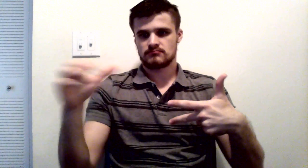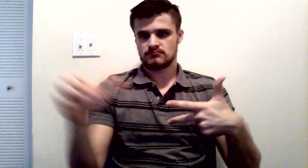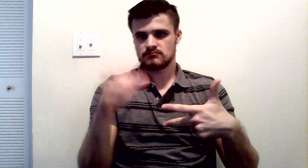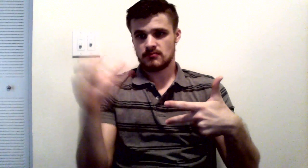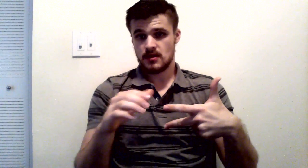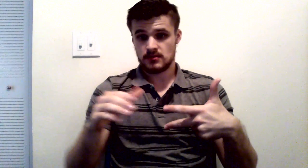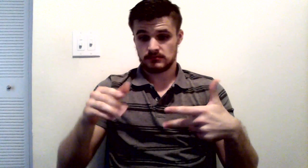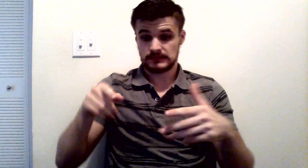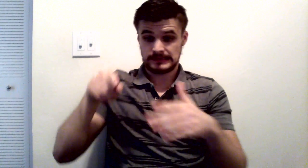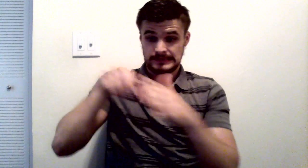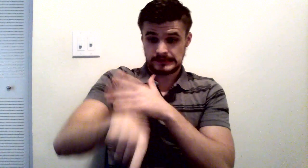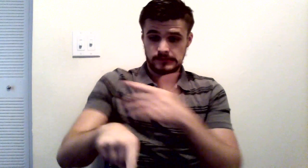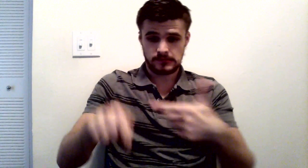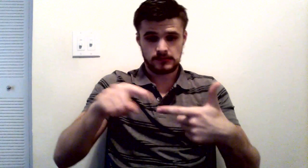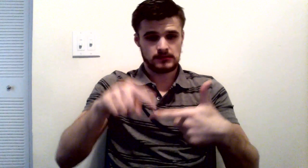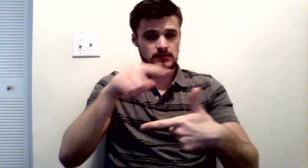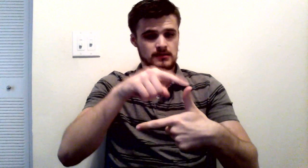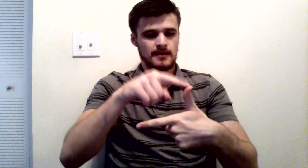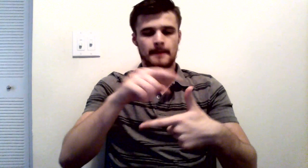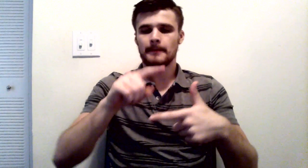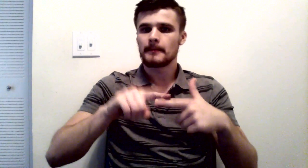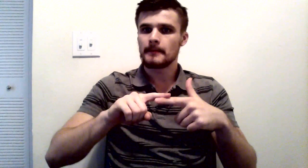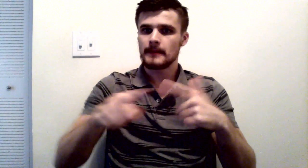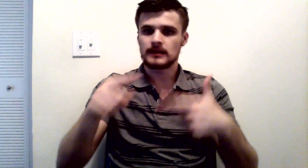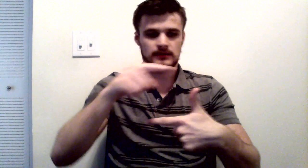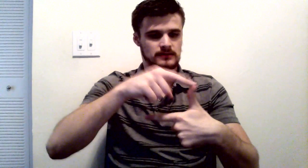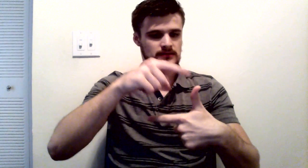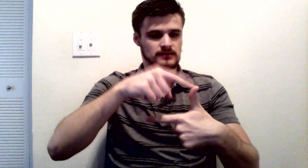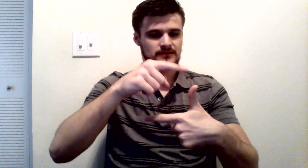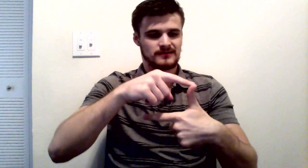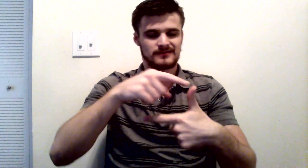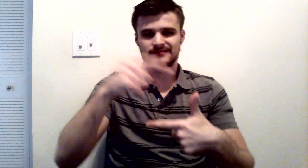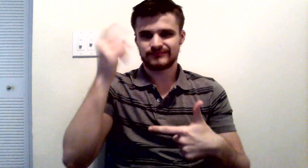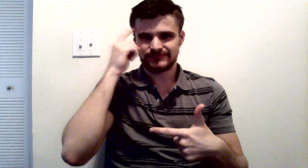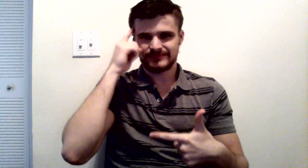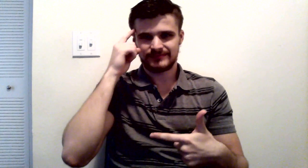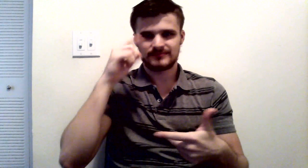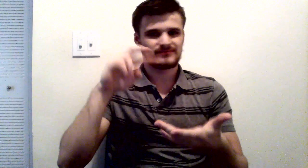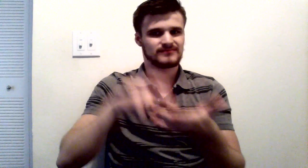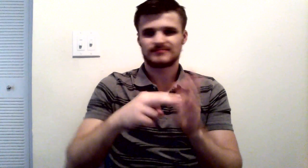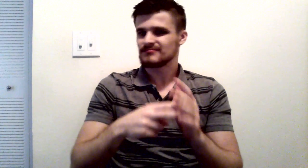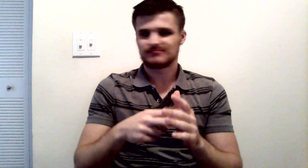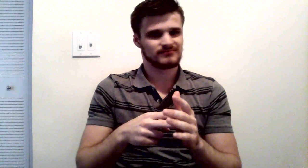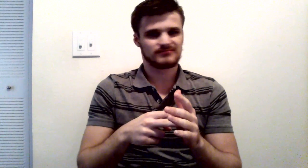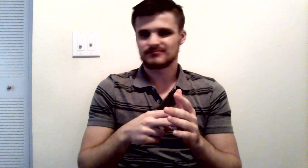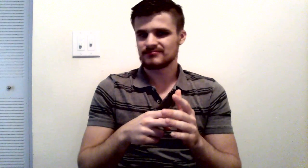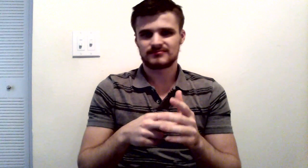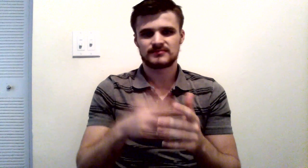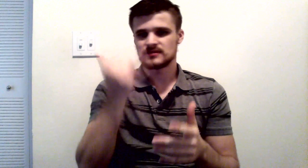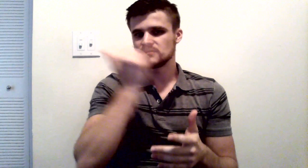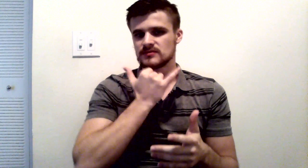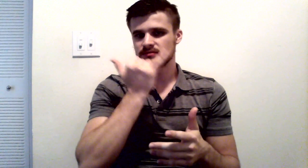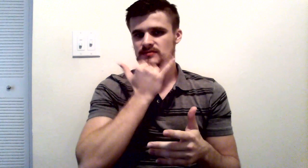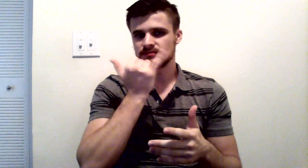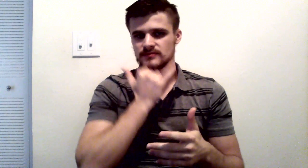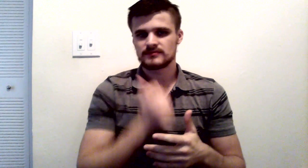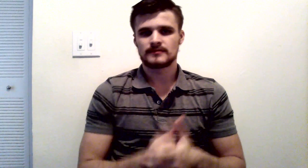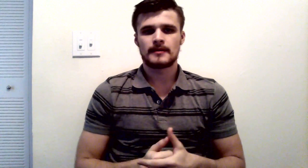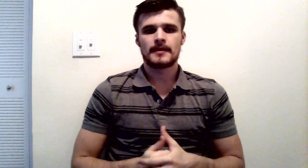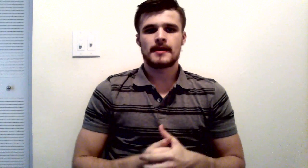What do you do with that? The mind and the act do not concur. Well, then the concurrence element fails because the mind and the act